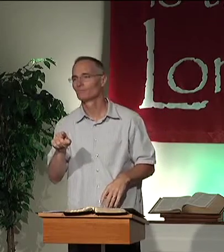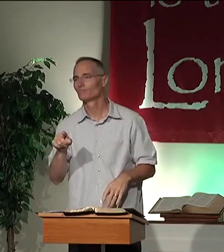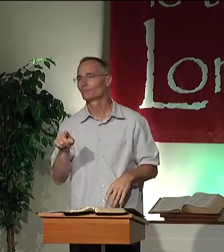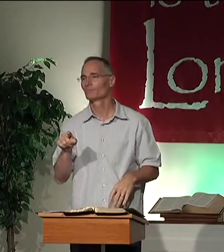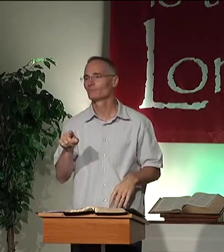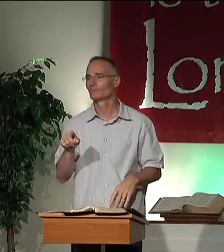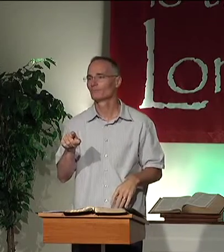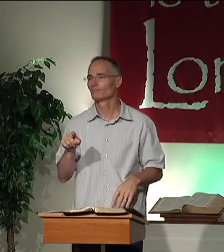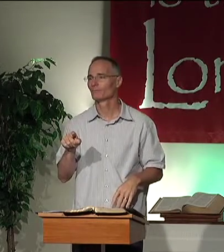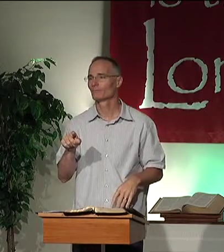them.